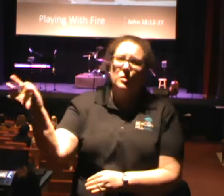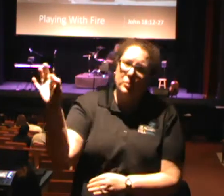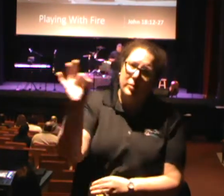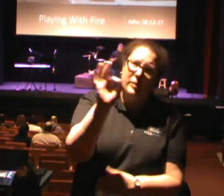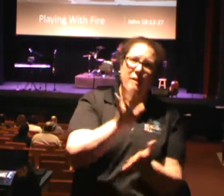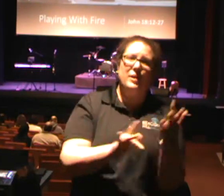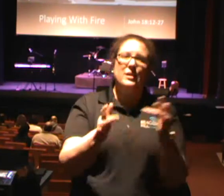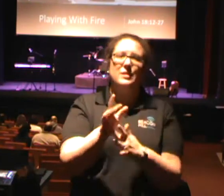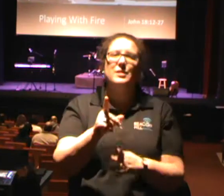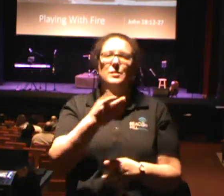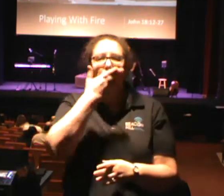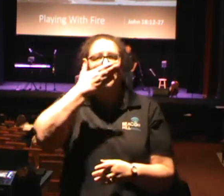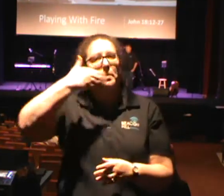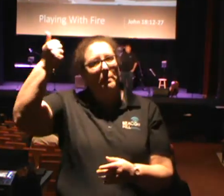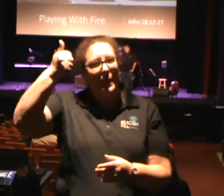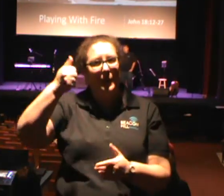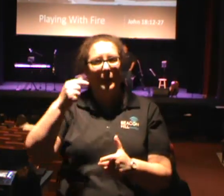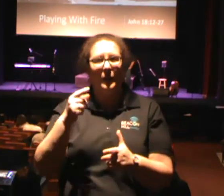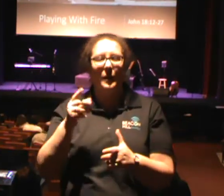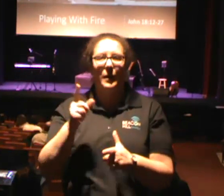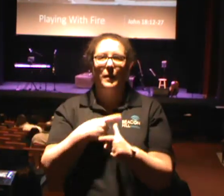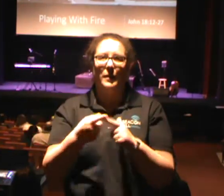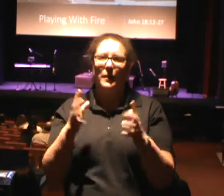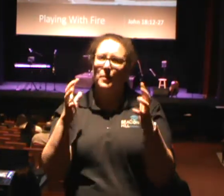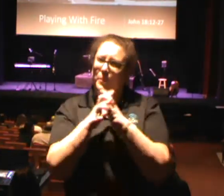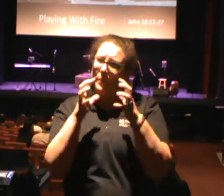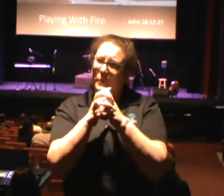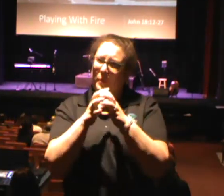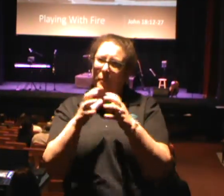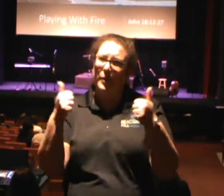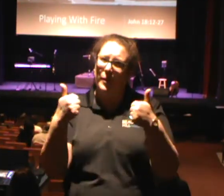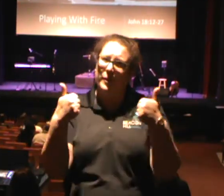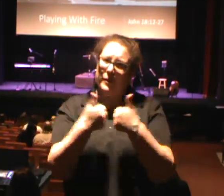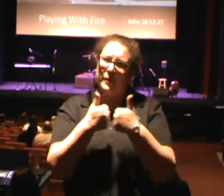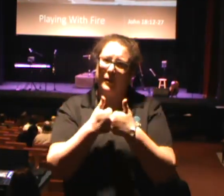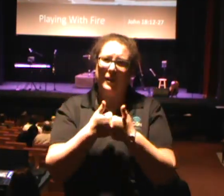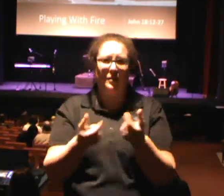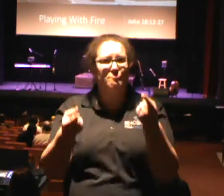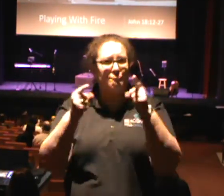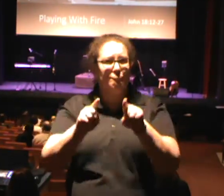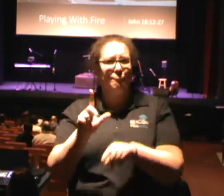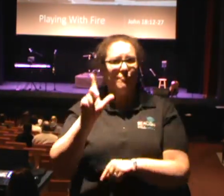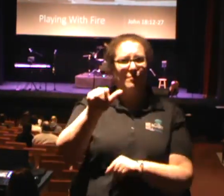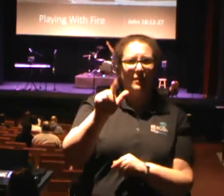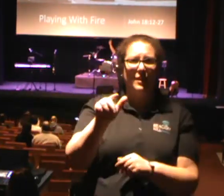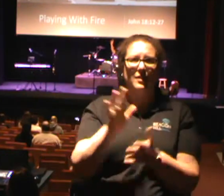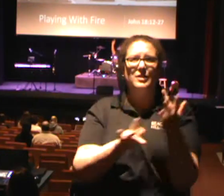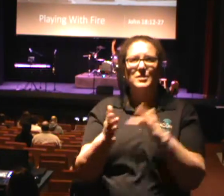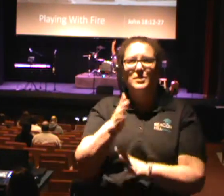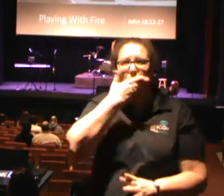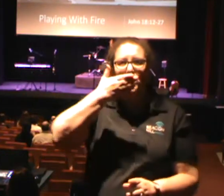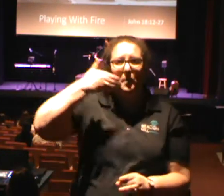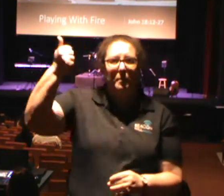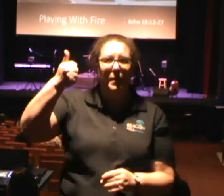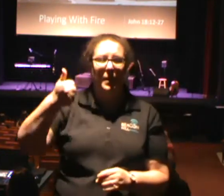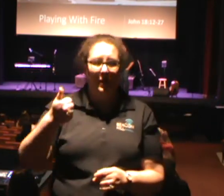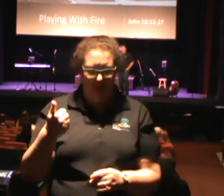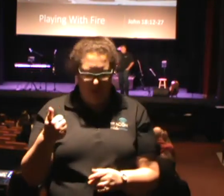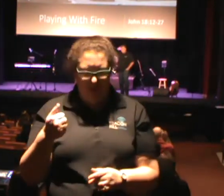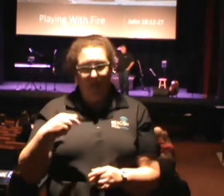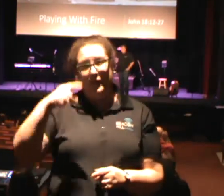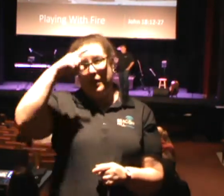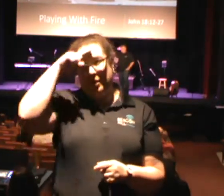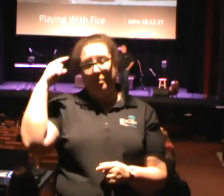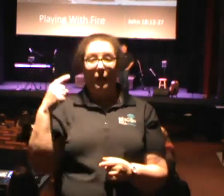better than any football game that's going to come a little later today. Jesus is better than any Black Friday